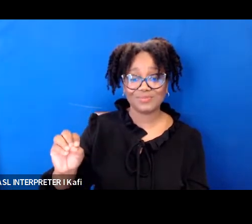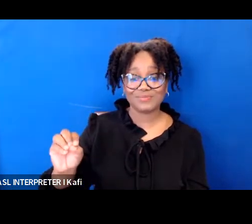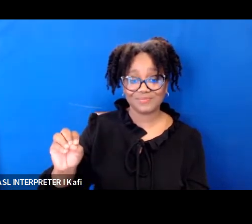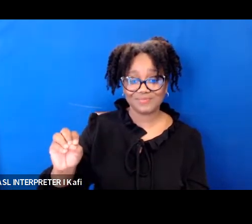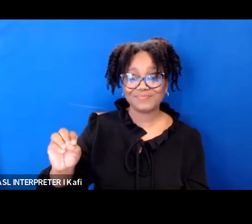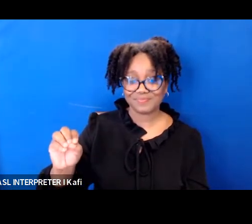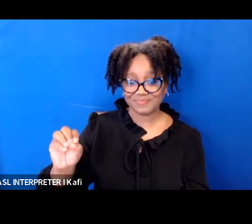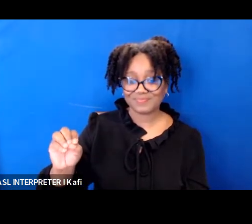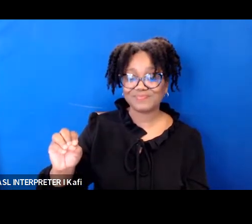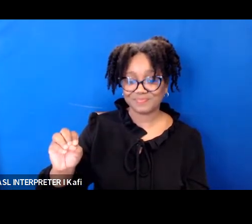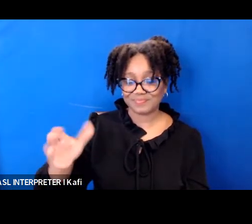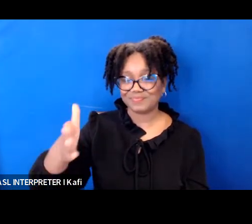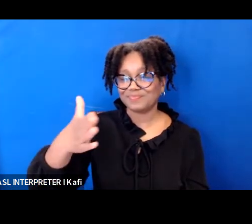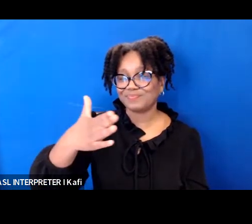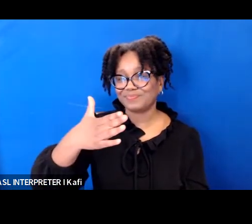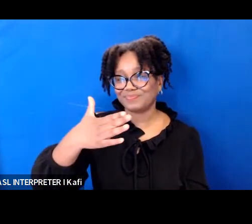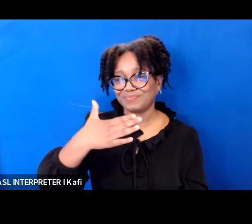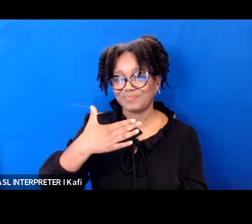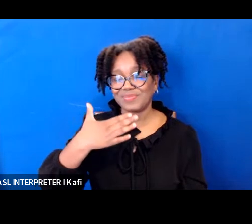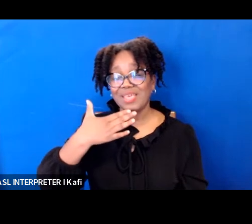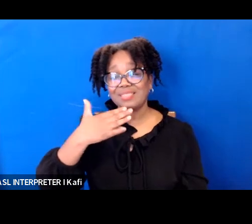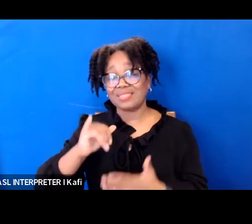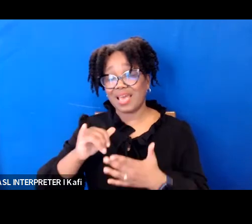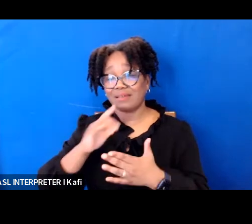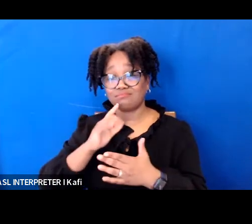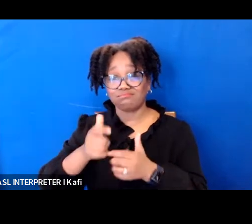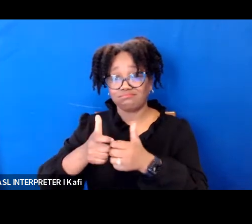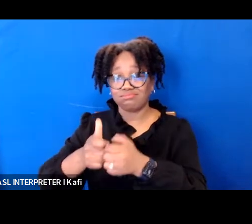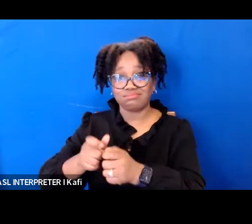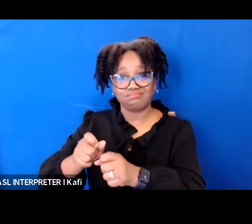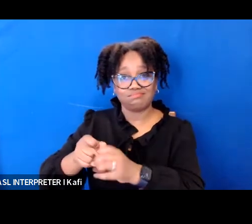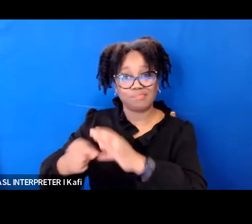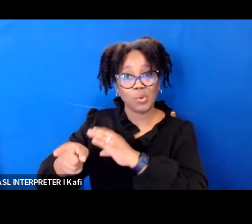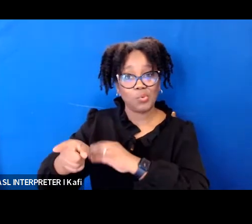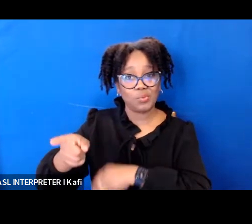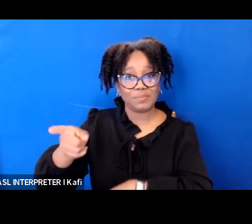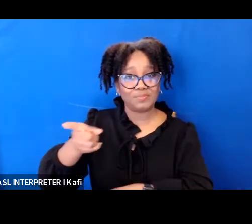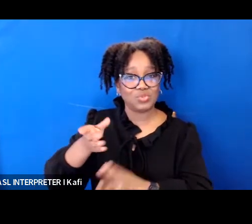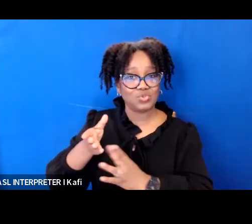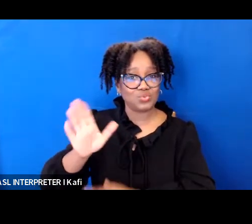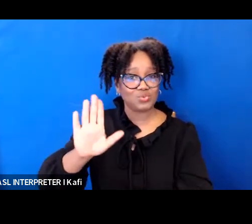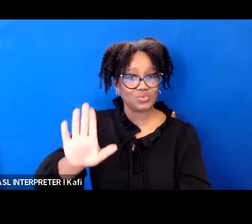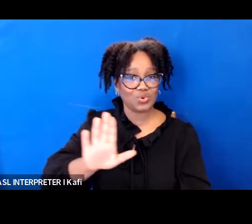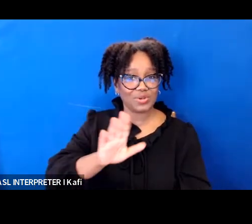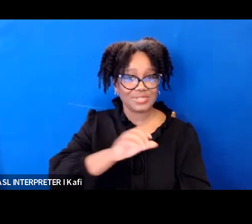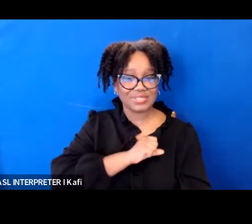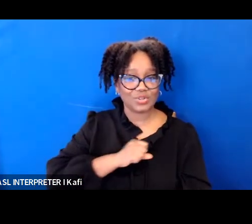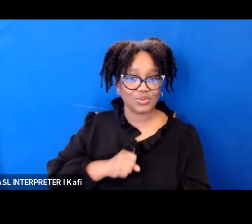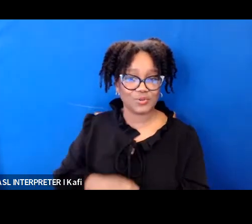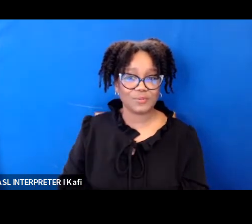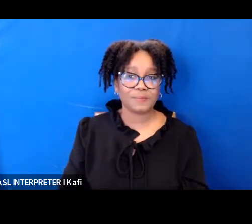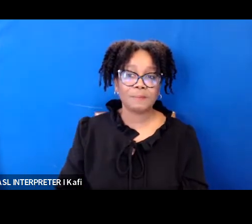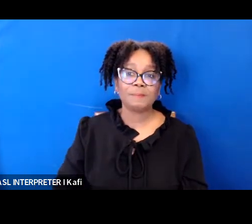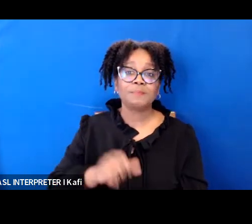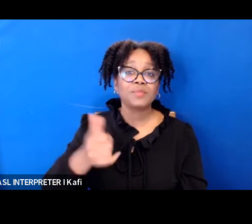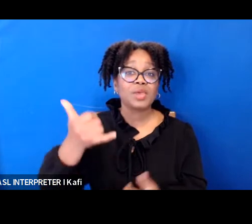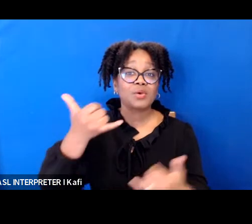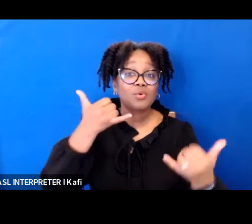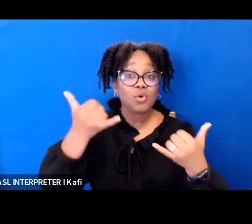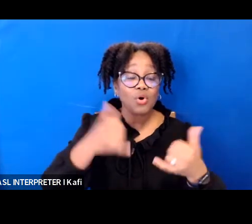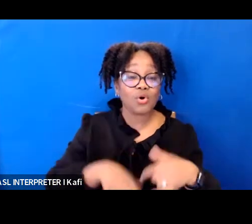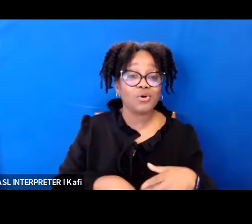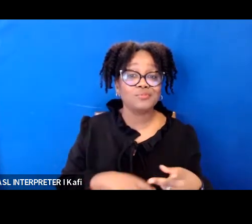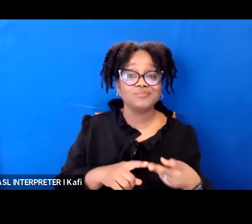ways you can dial in to actually call um i know we're posting on social media and email as well and the